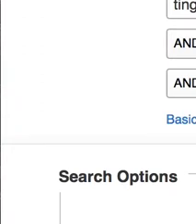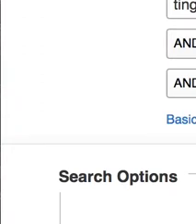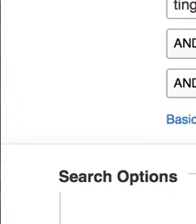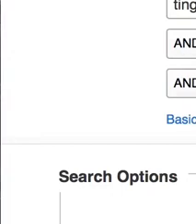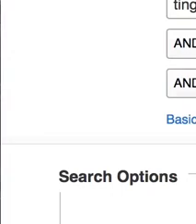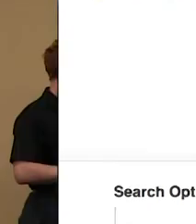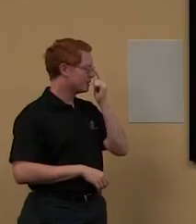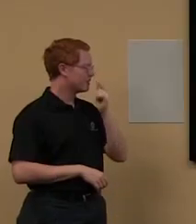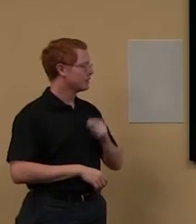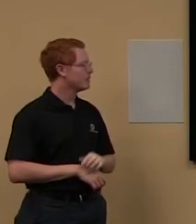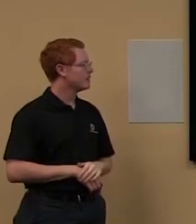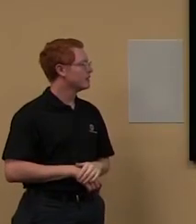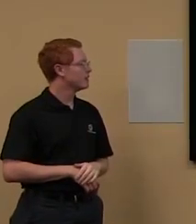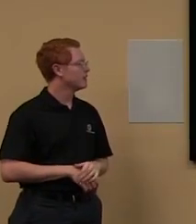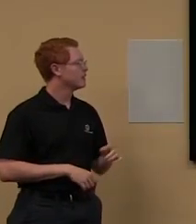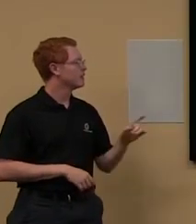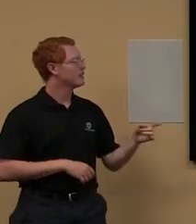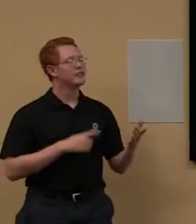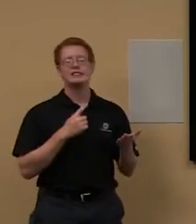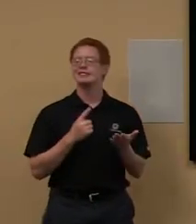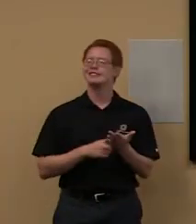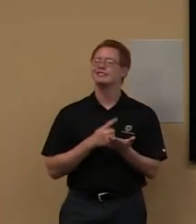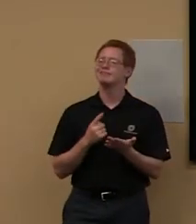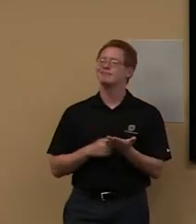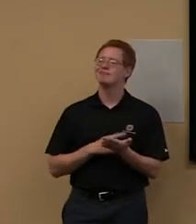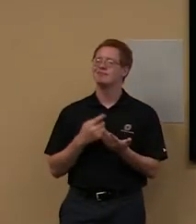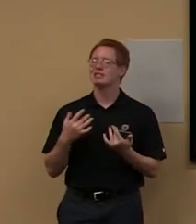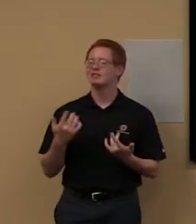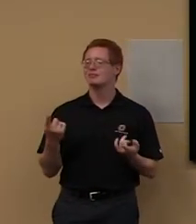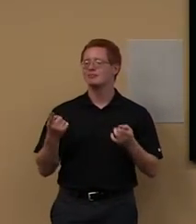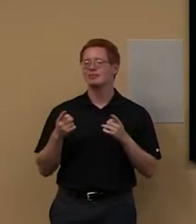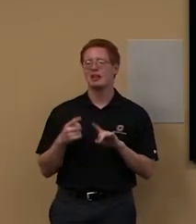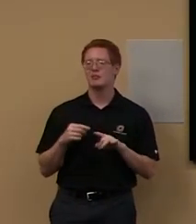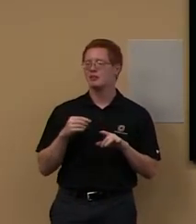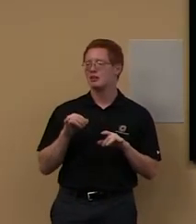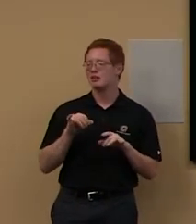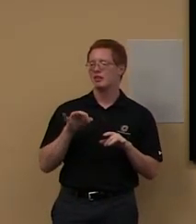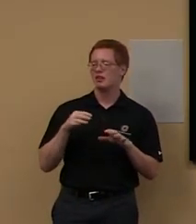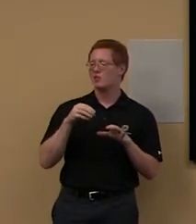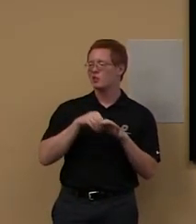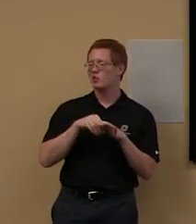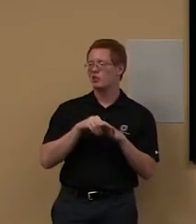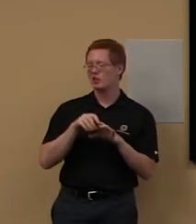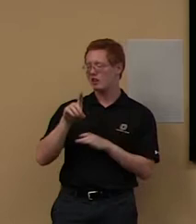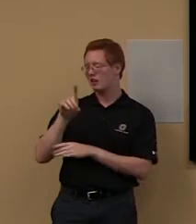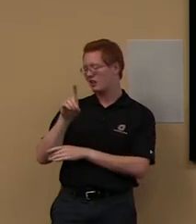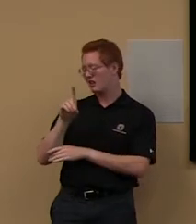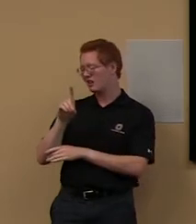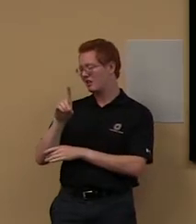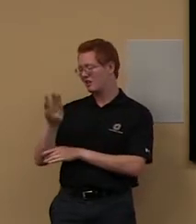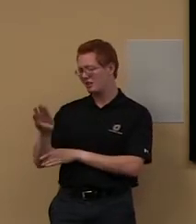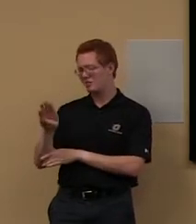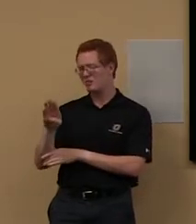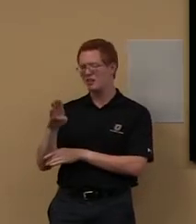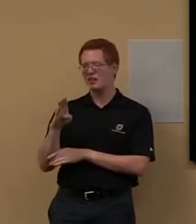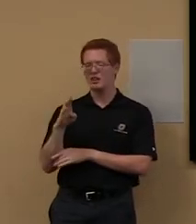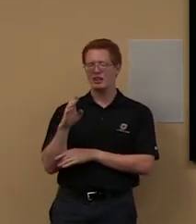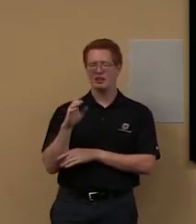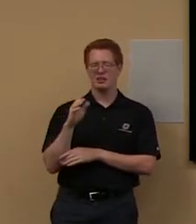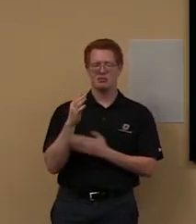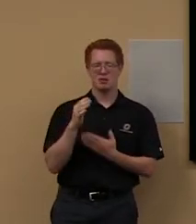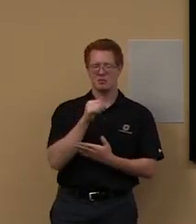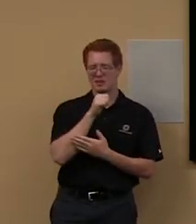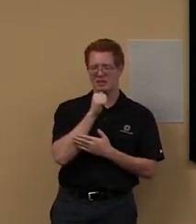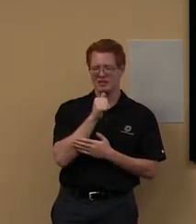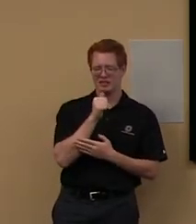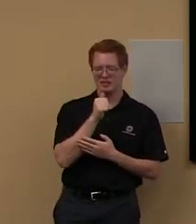And sometimes it's a case of, um, again, um, if you're in databases to think laterally. Uh, maybe it's not identity, maybe